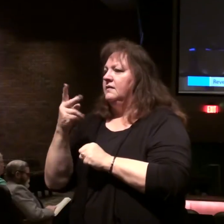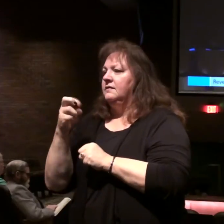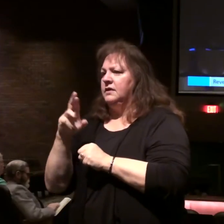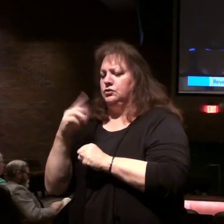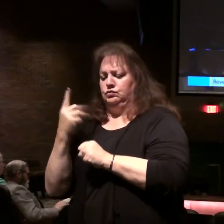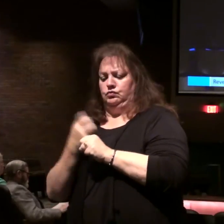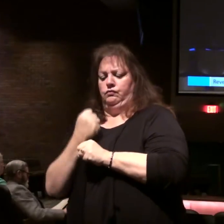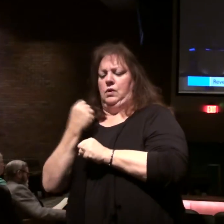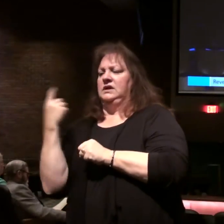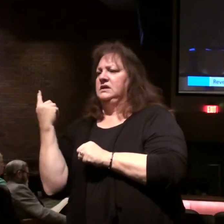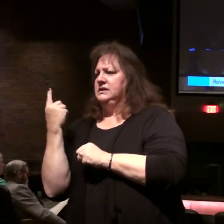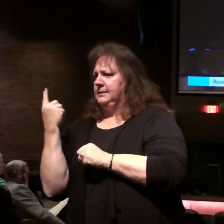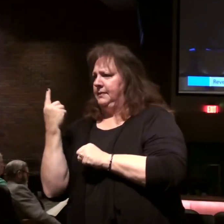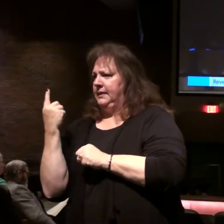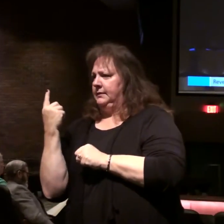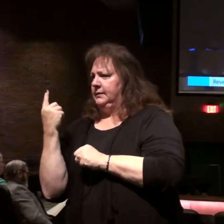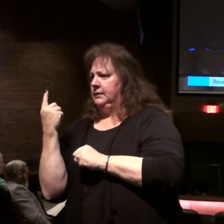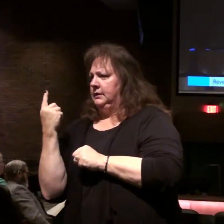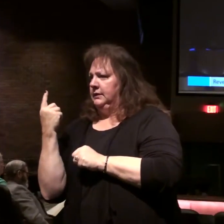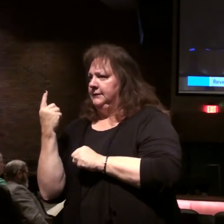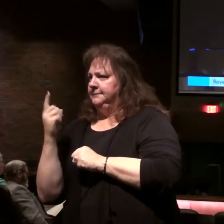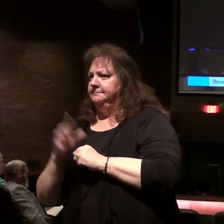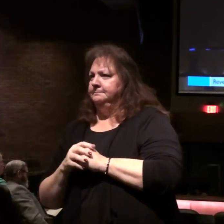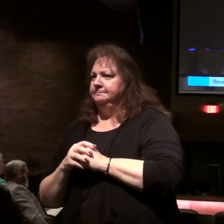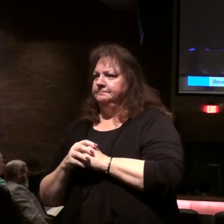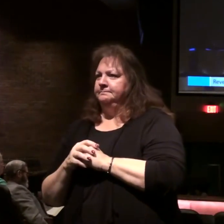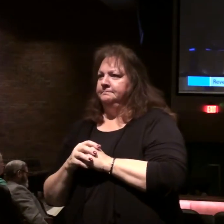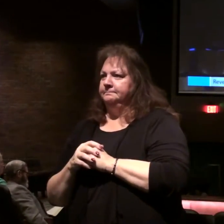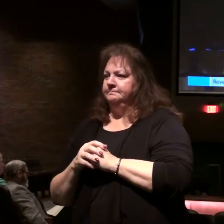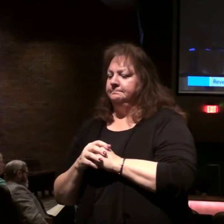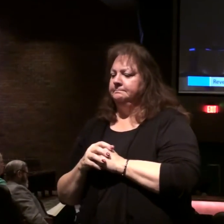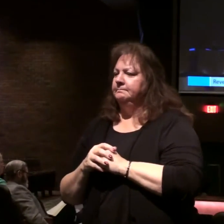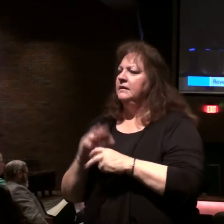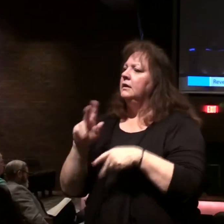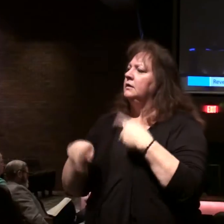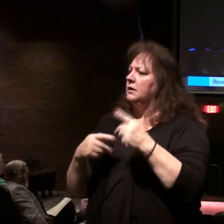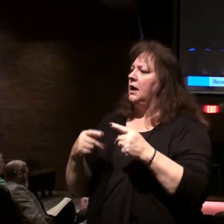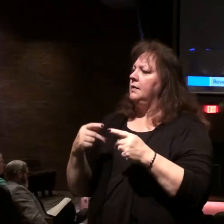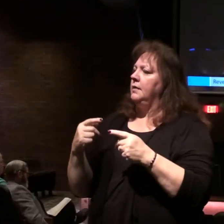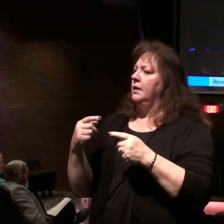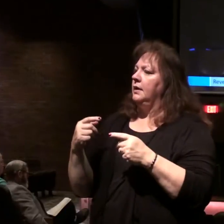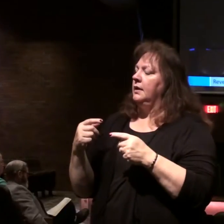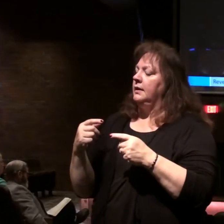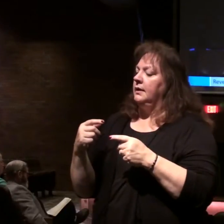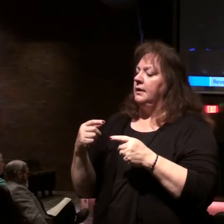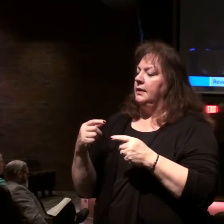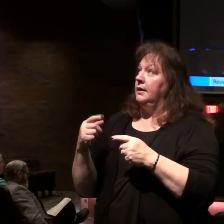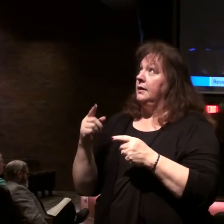won. The victory. That's the kind of crown that would be given the